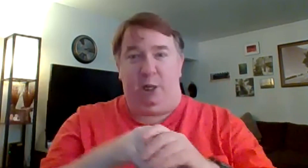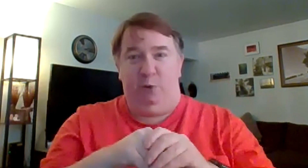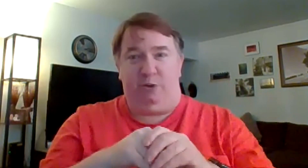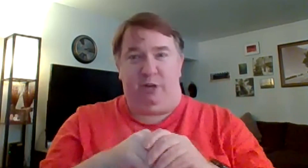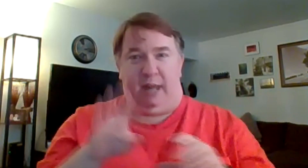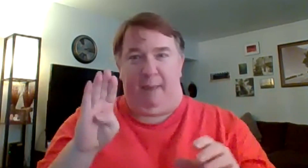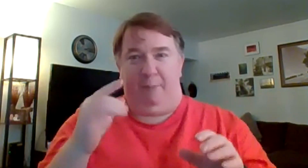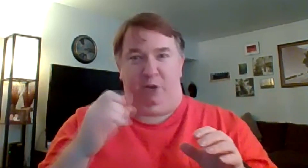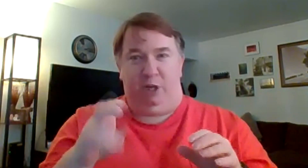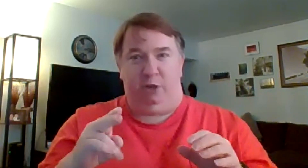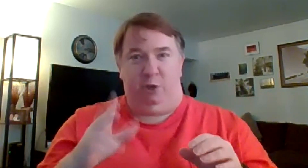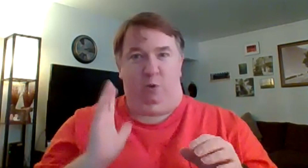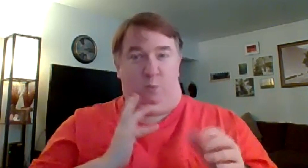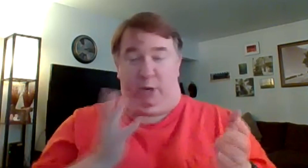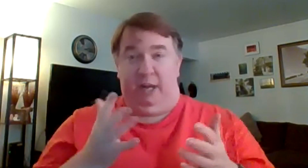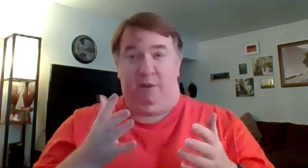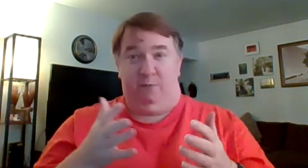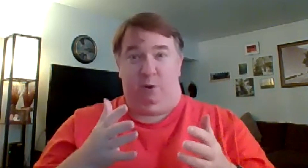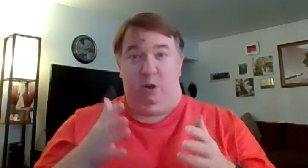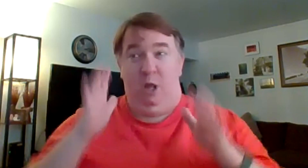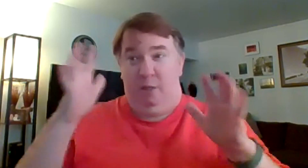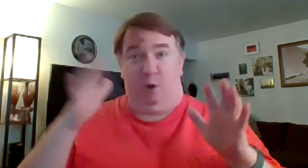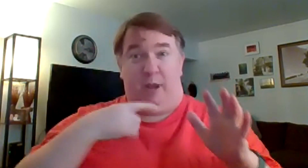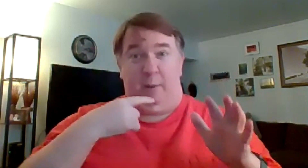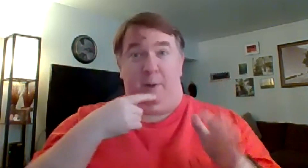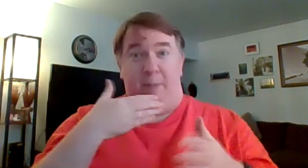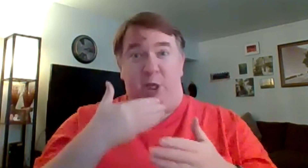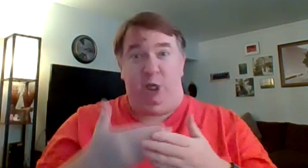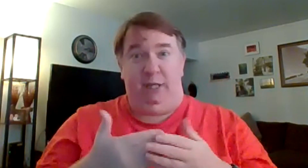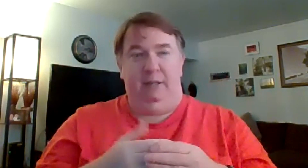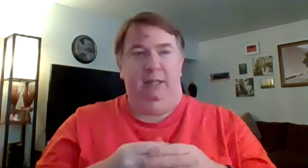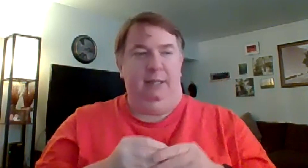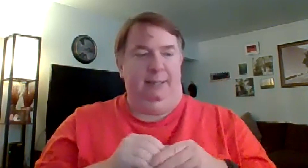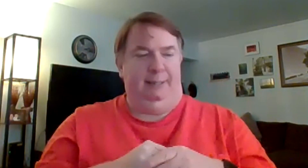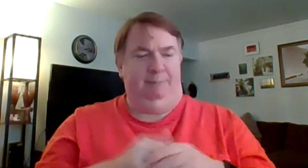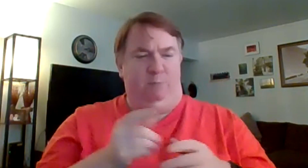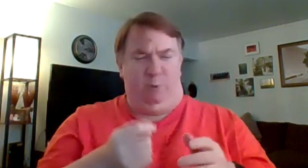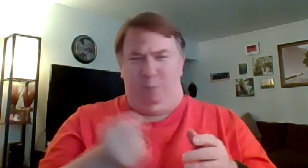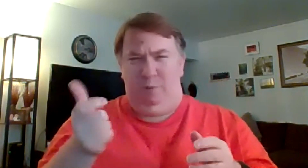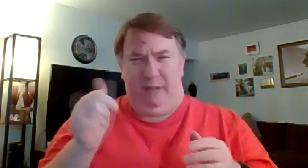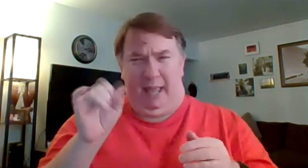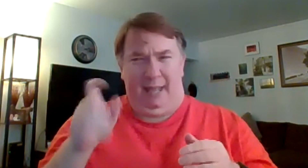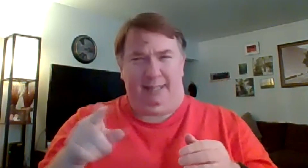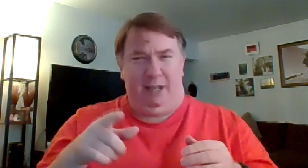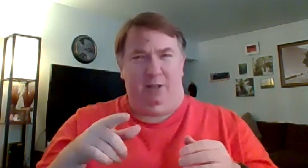inclusion at BGSU. We're here for the greater public good. Removing ASL